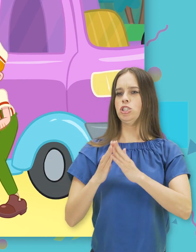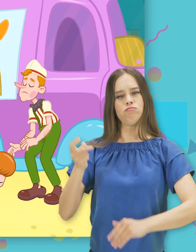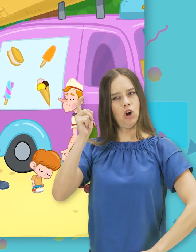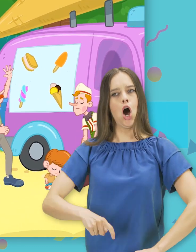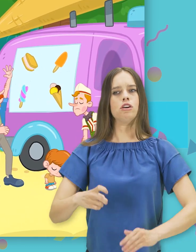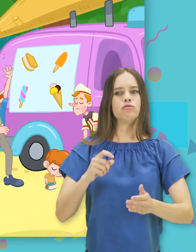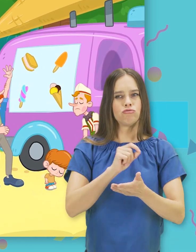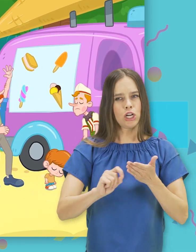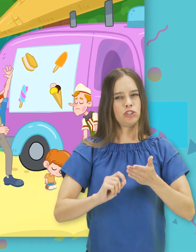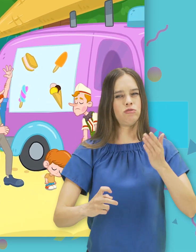ticket.